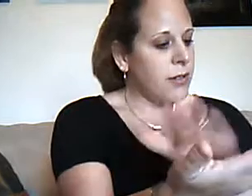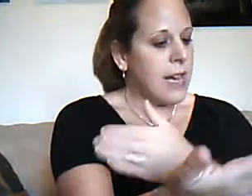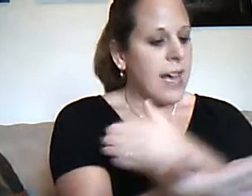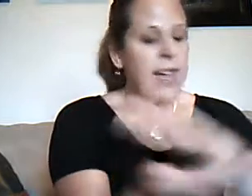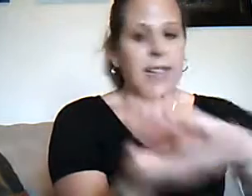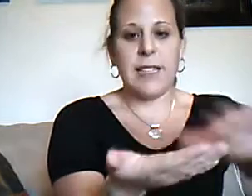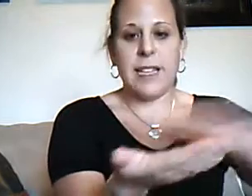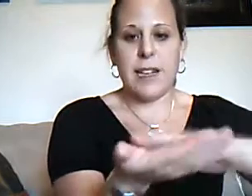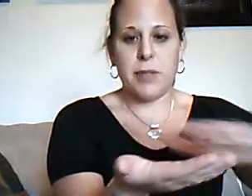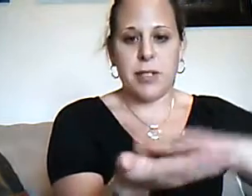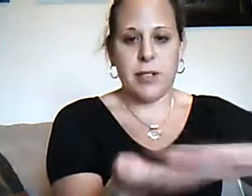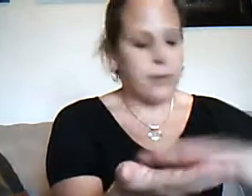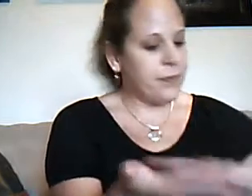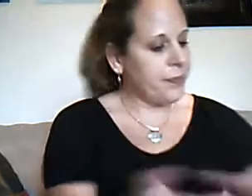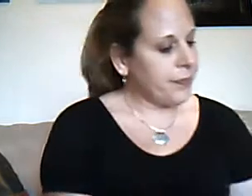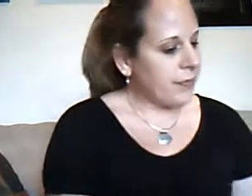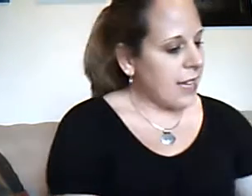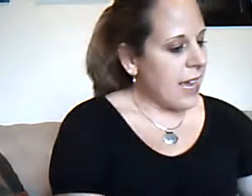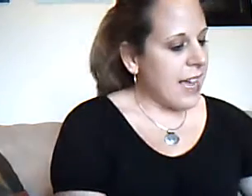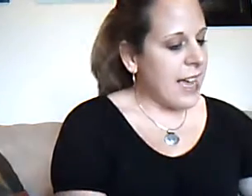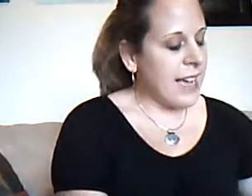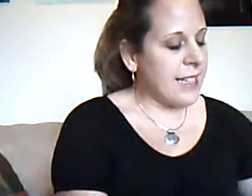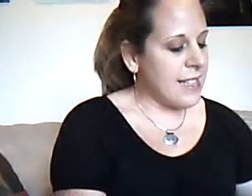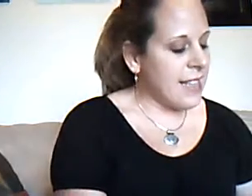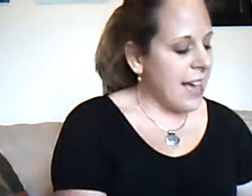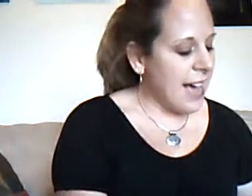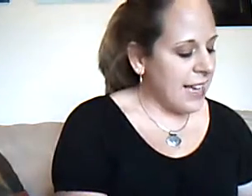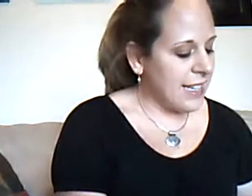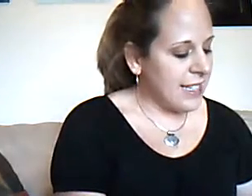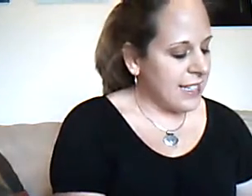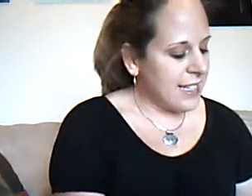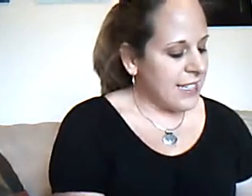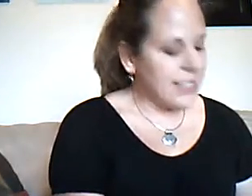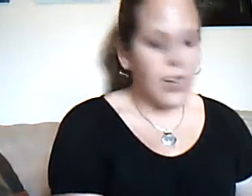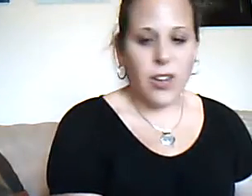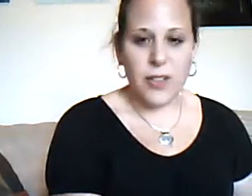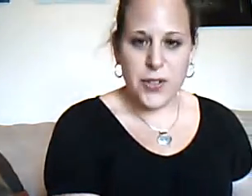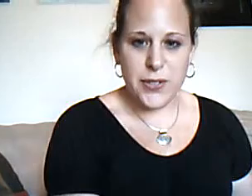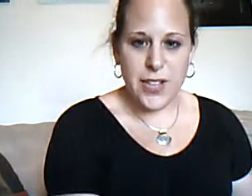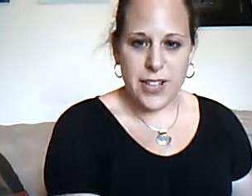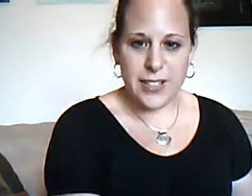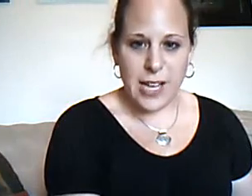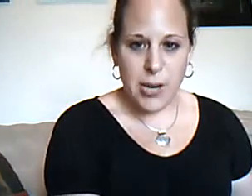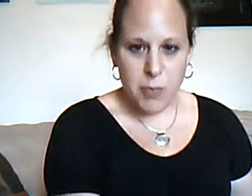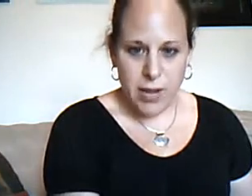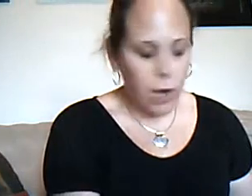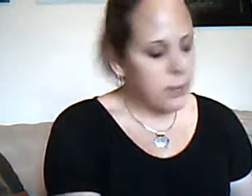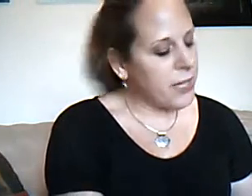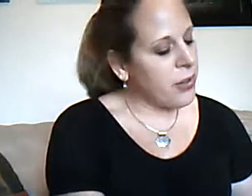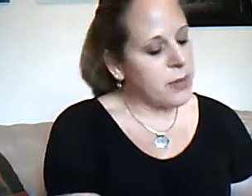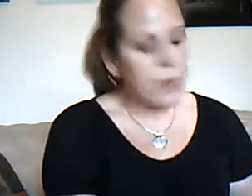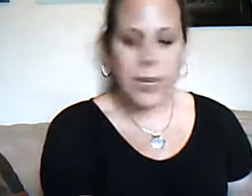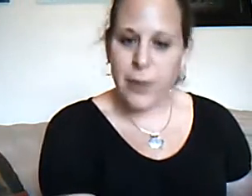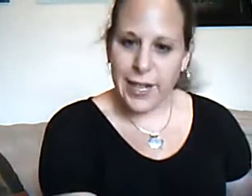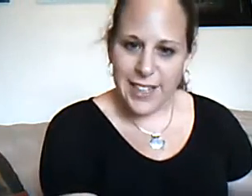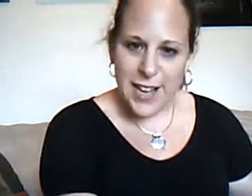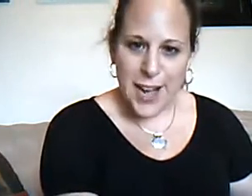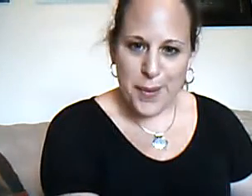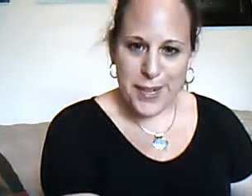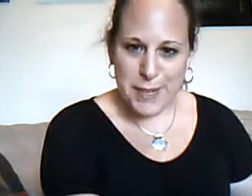and clean up to. And that is all of the new songs. I hope that helps. I know that was pretty quick. I want it to be